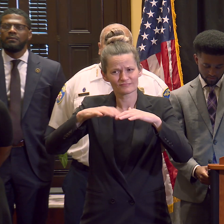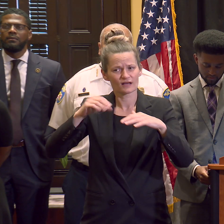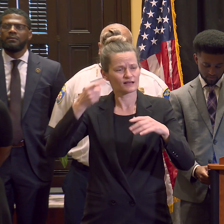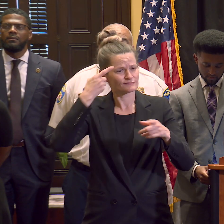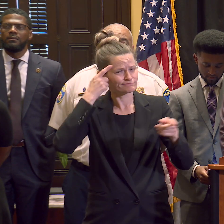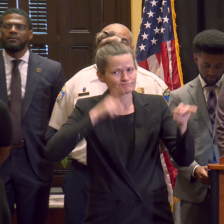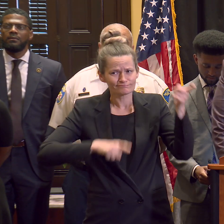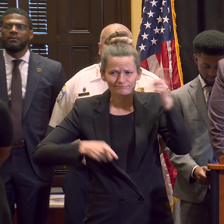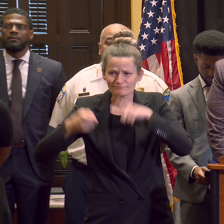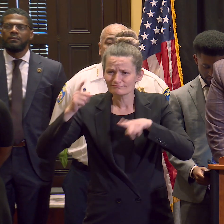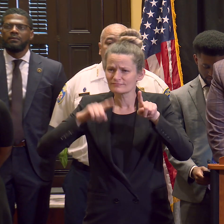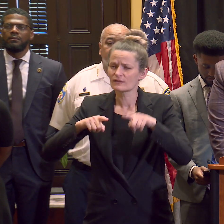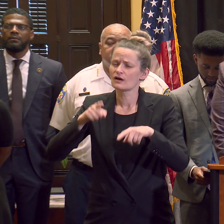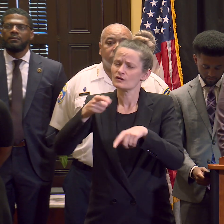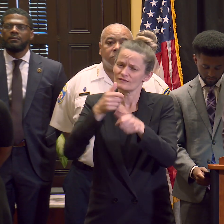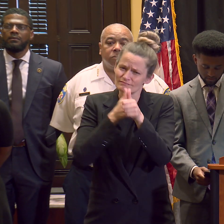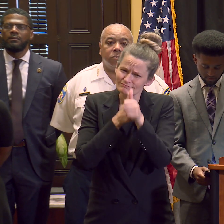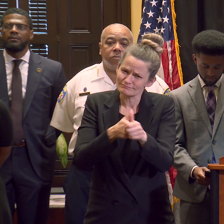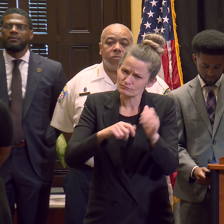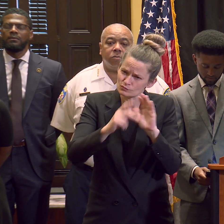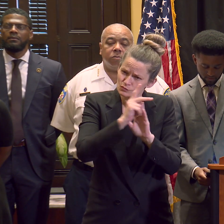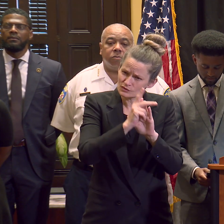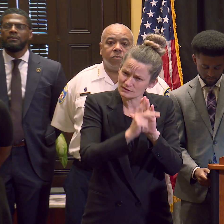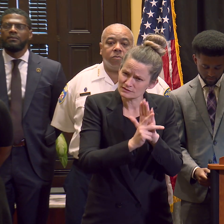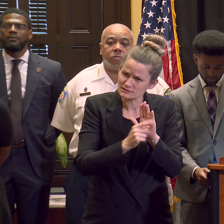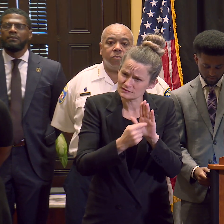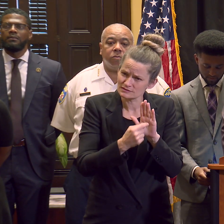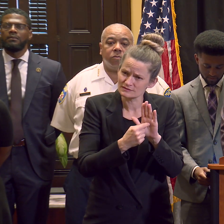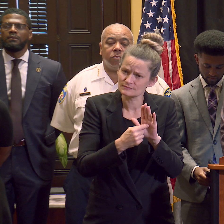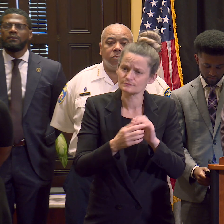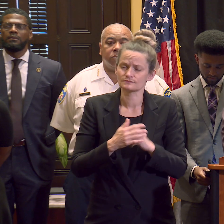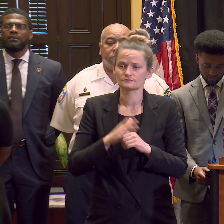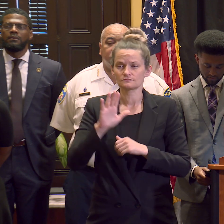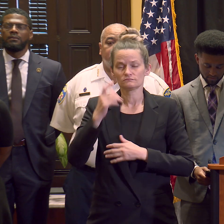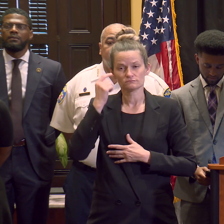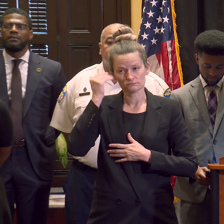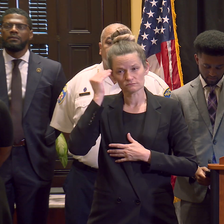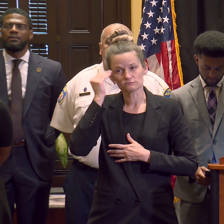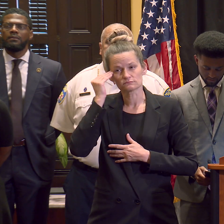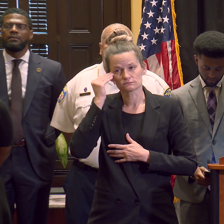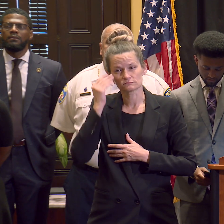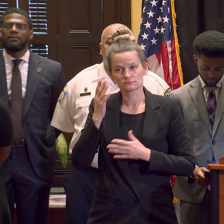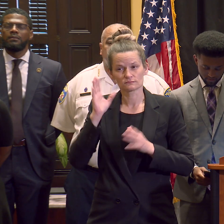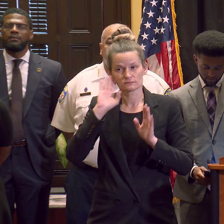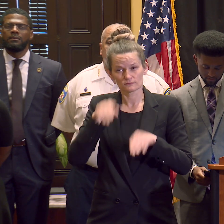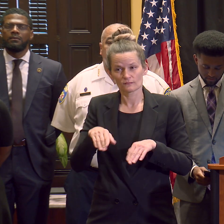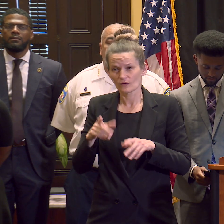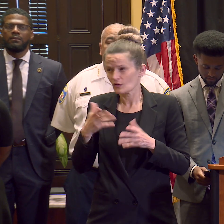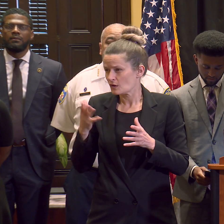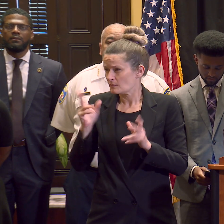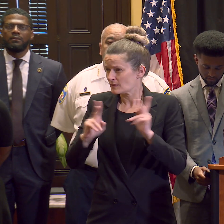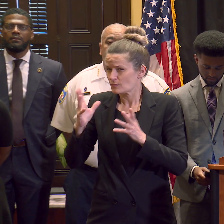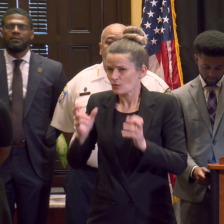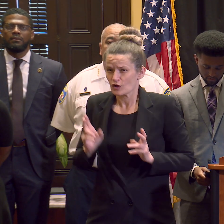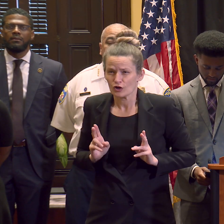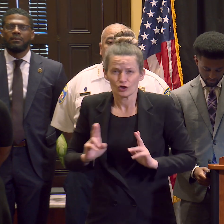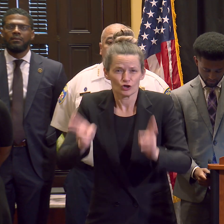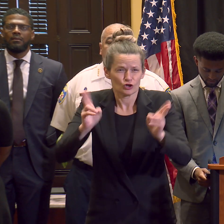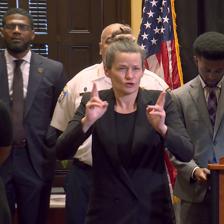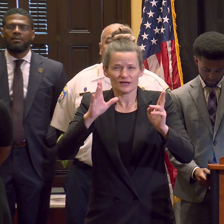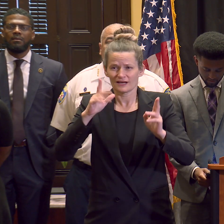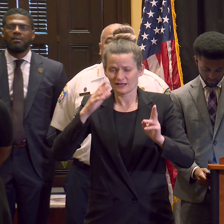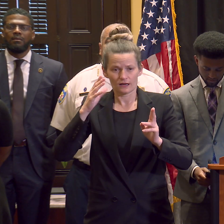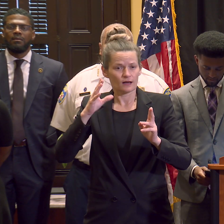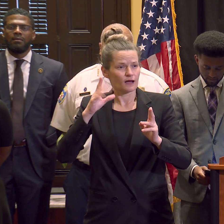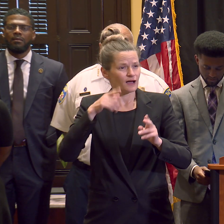However, I understand the urgency that our residents feel to tamp down on violent crime and protect